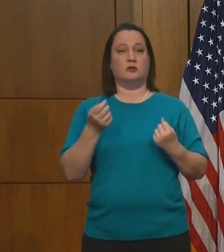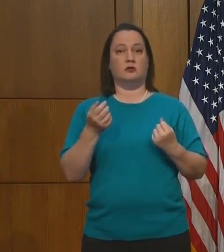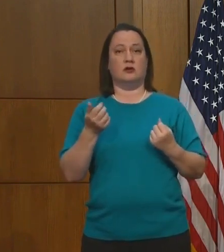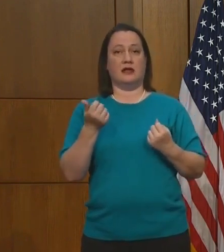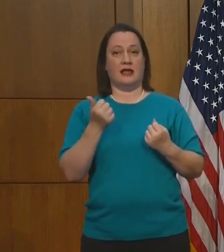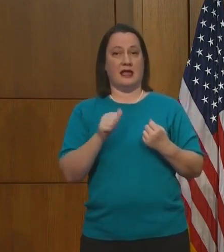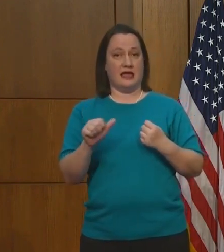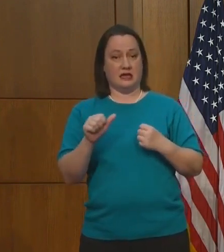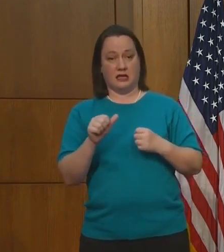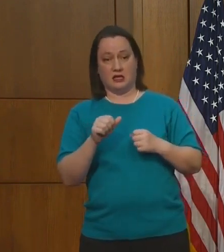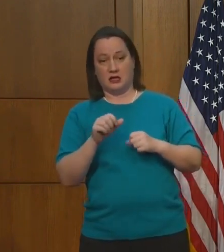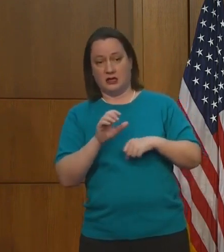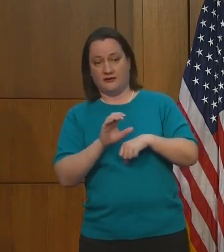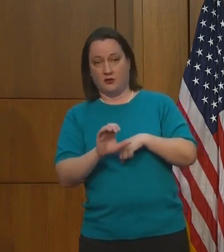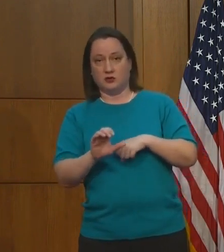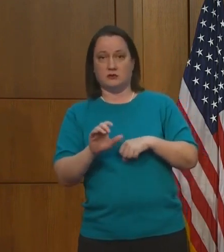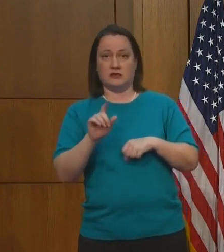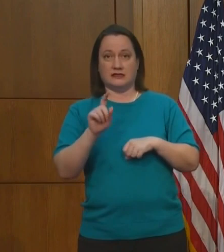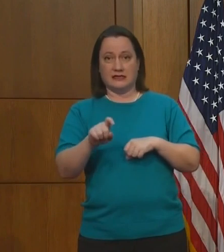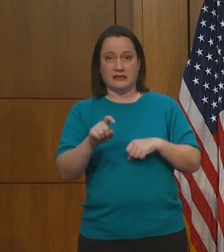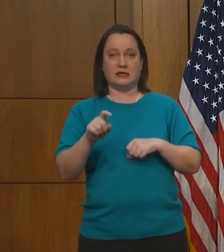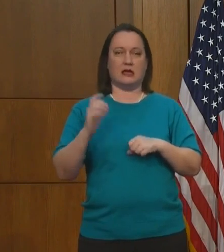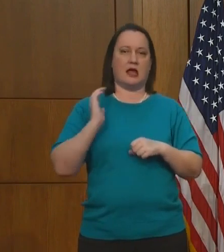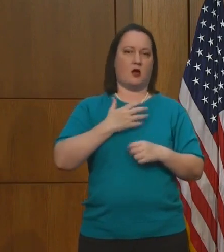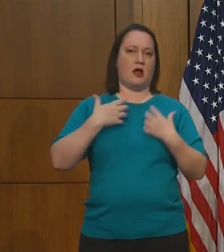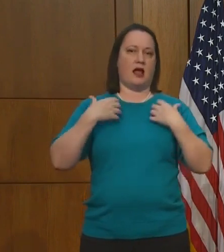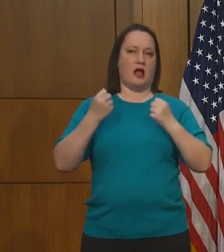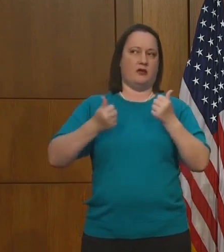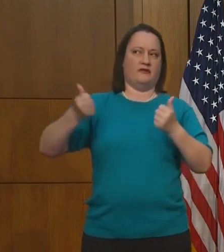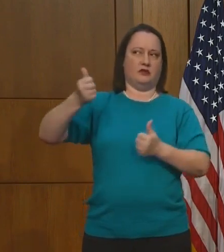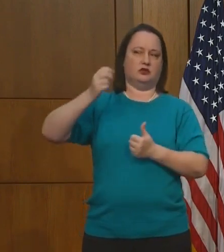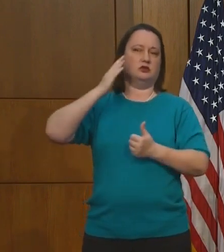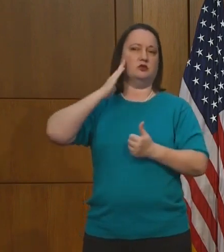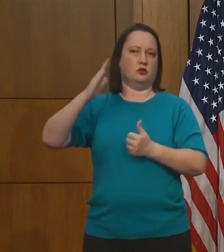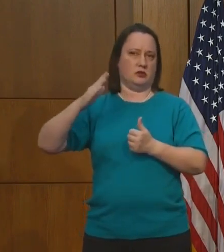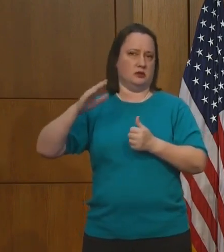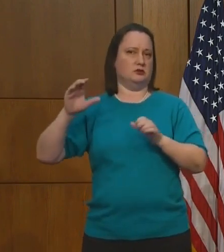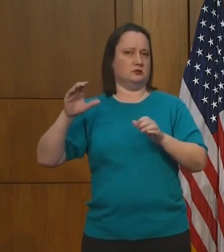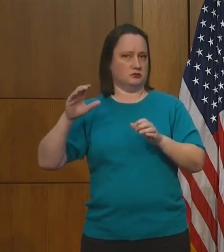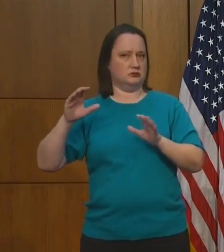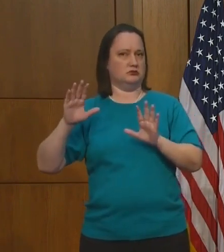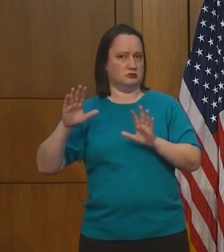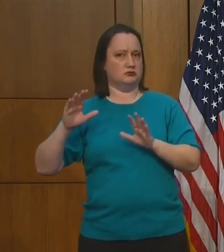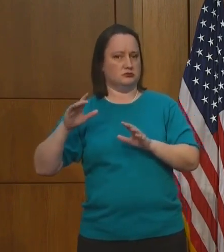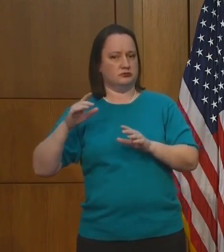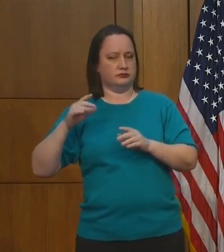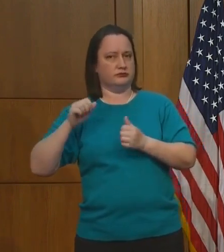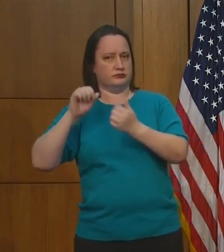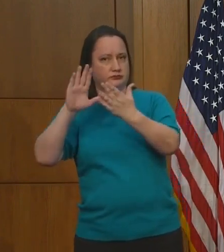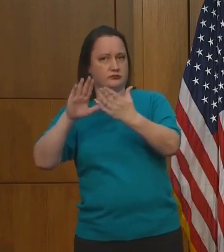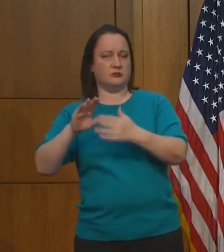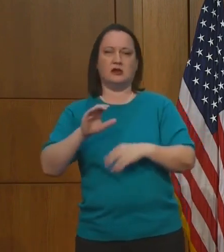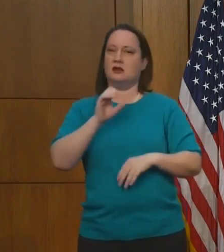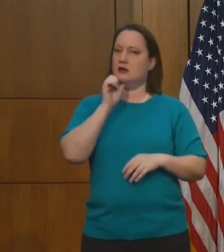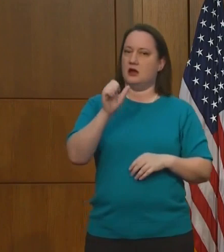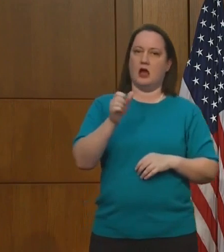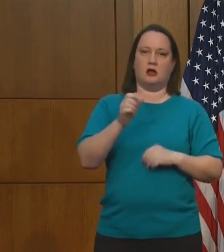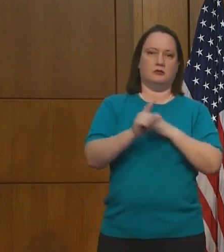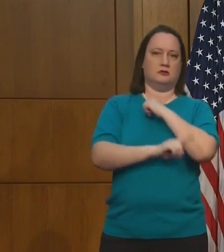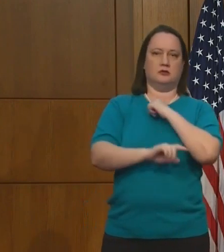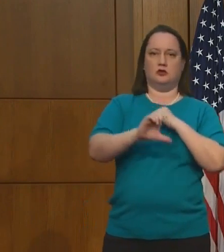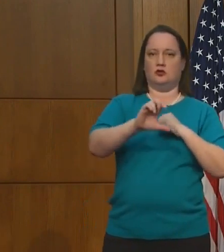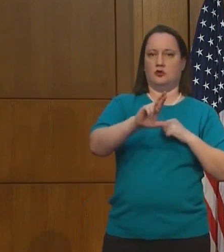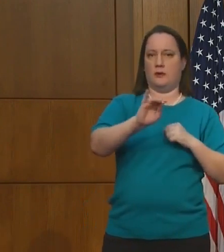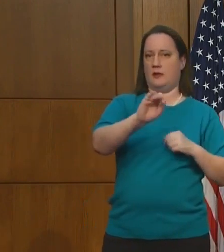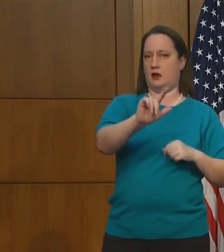is needed will be done by our health officials. This is not a criminal matter. And our law enforcement,